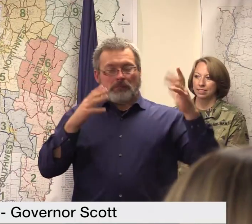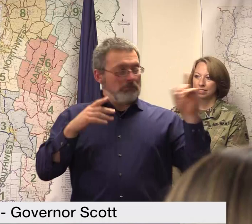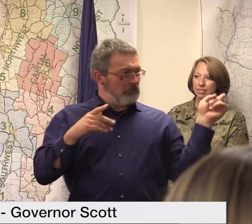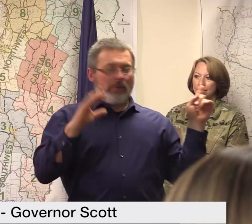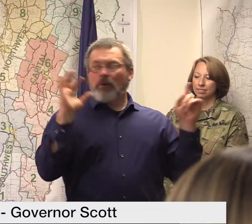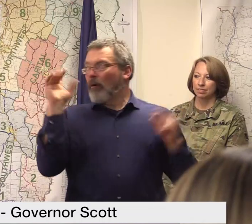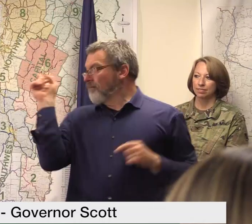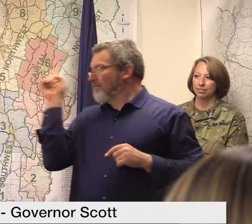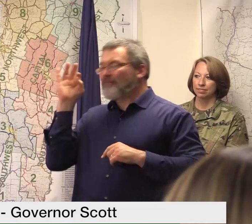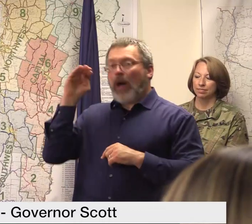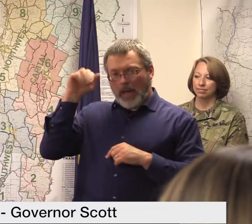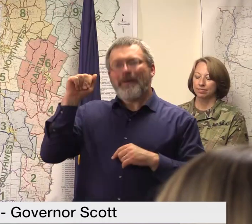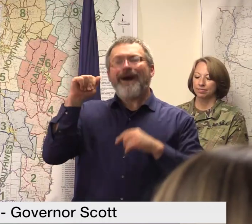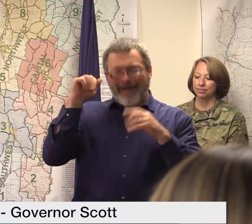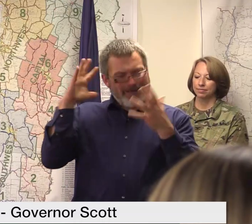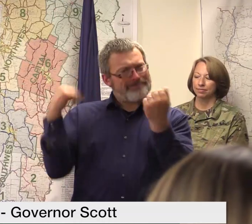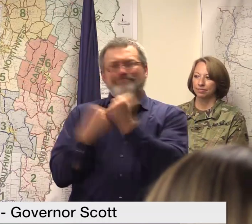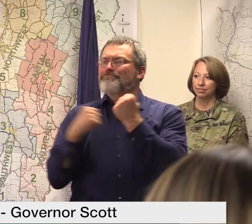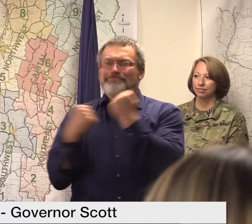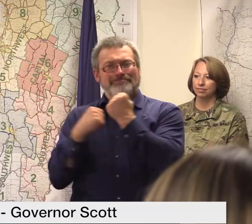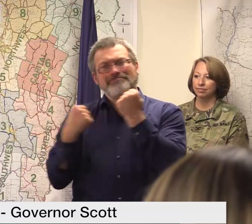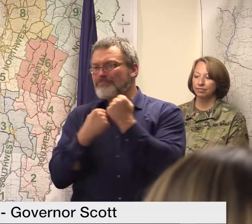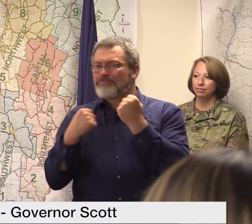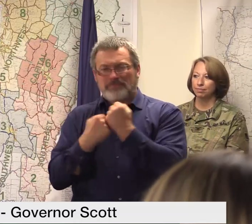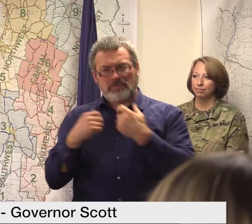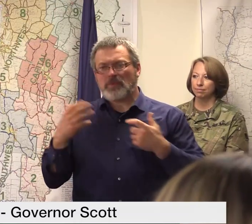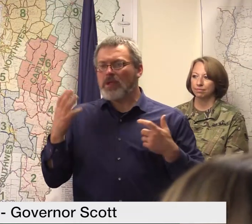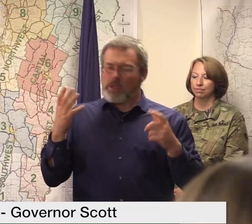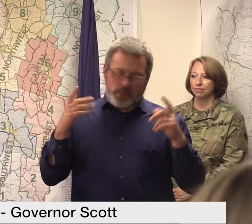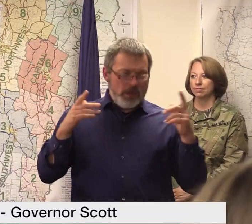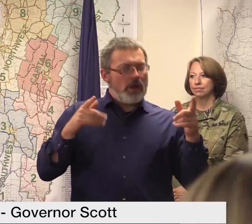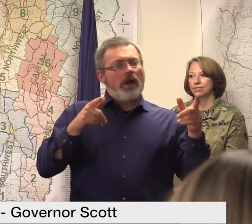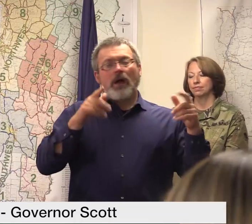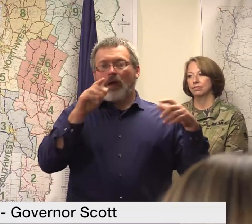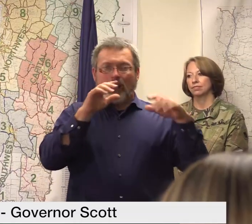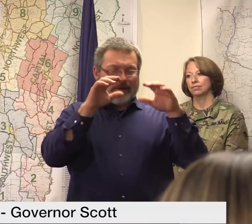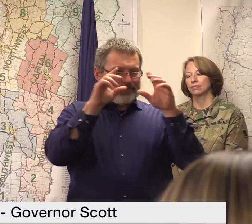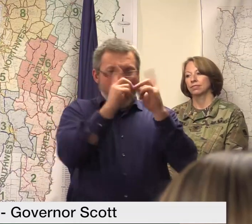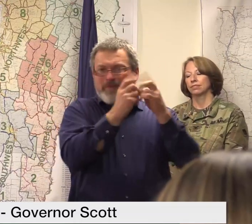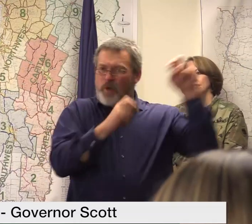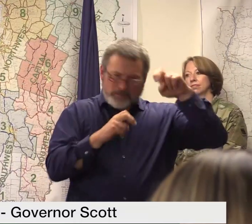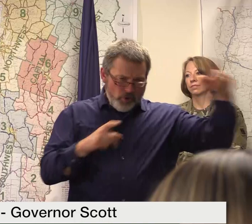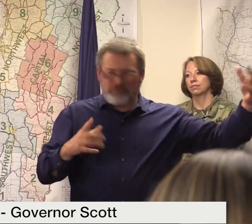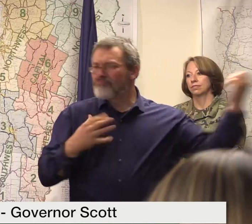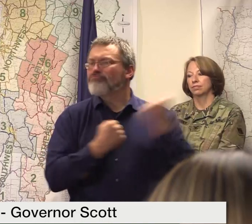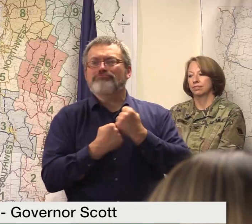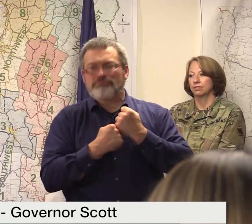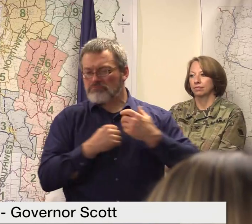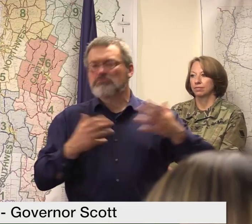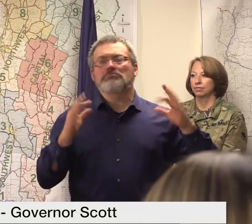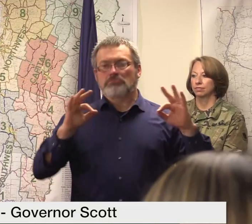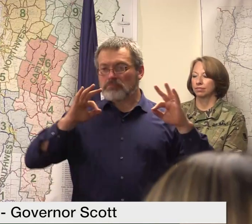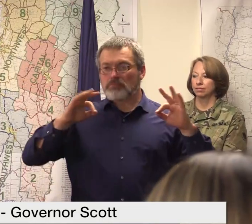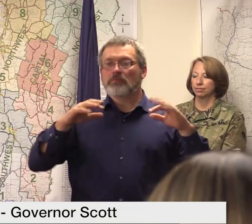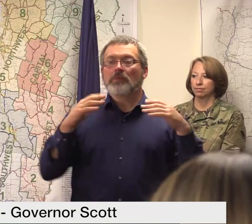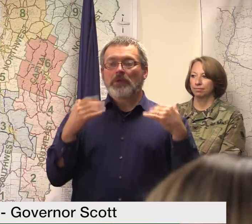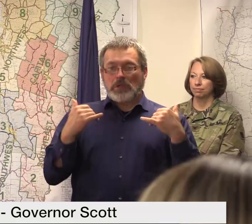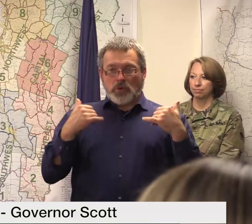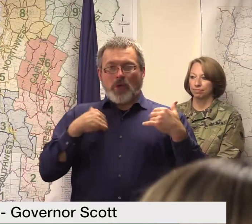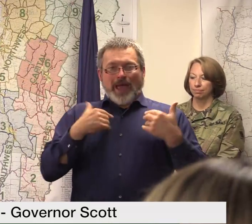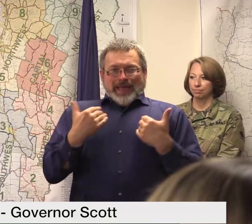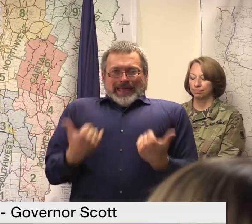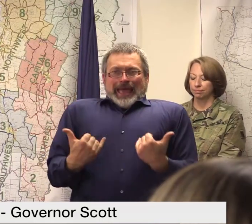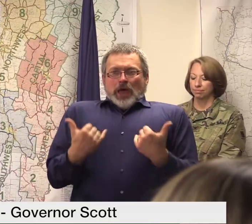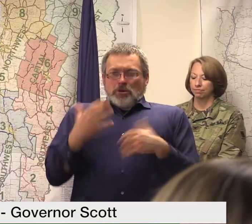been very supportive of our efforts there are pathways within the system now that will help us recover we will